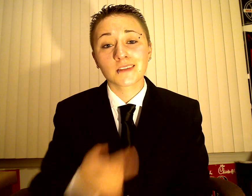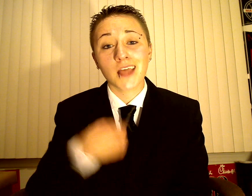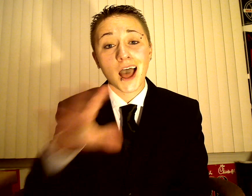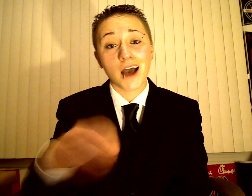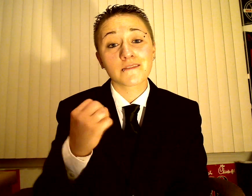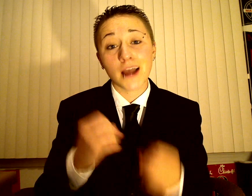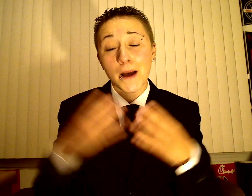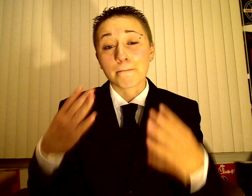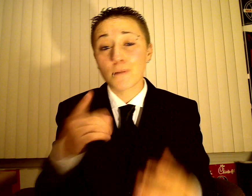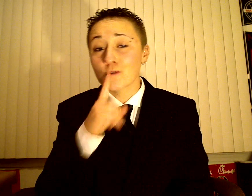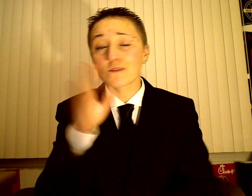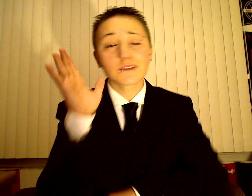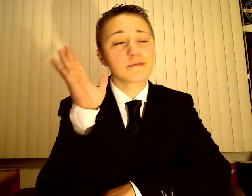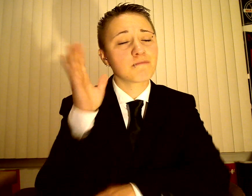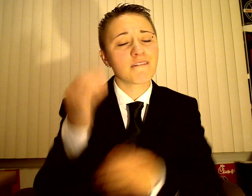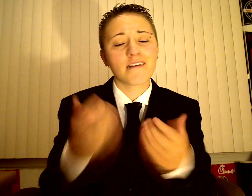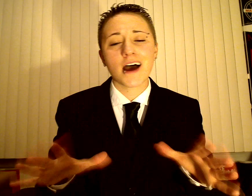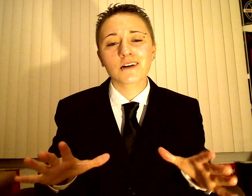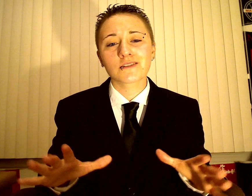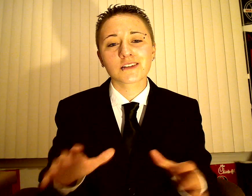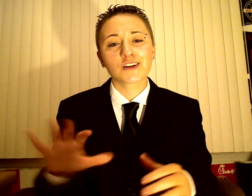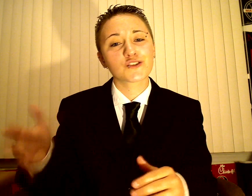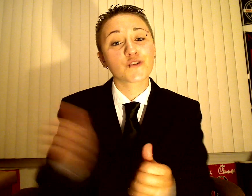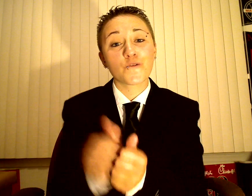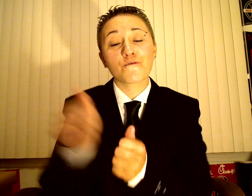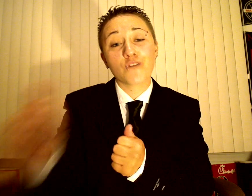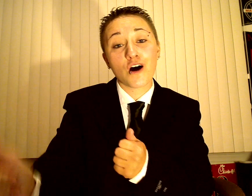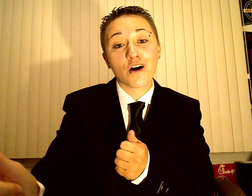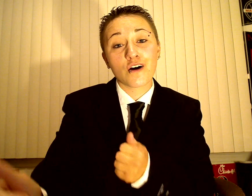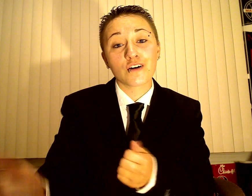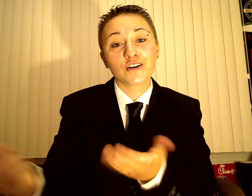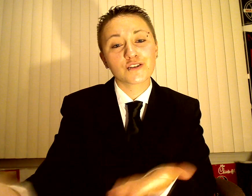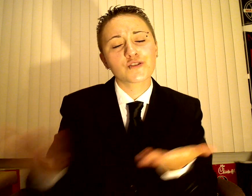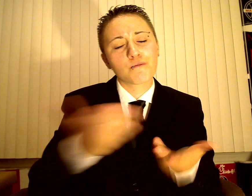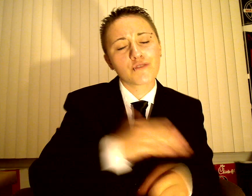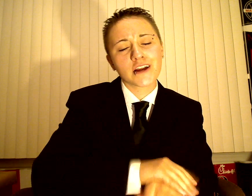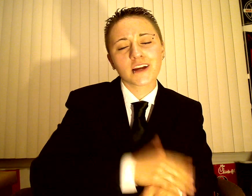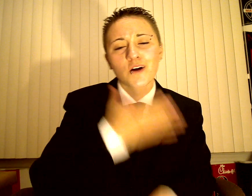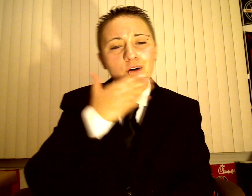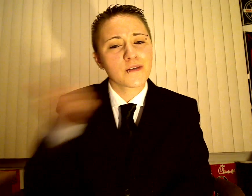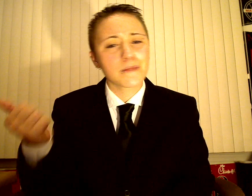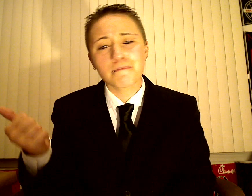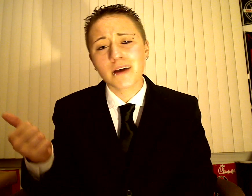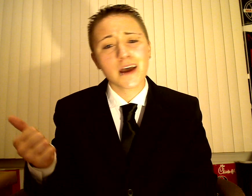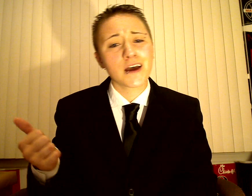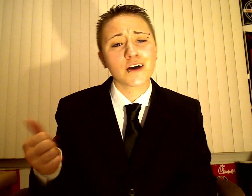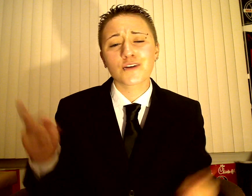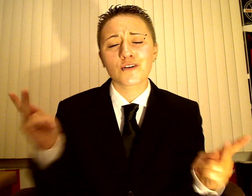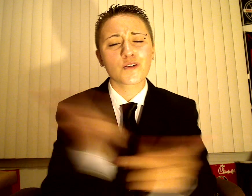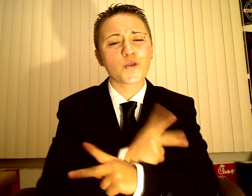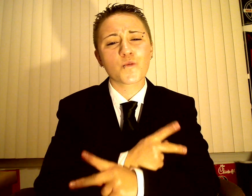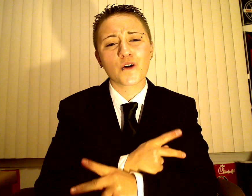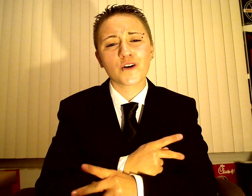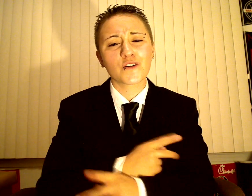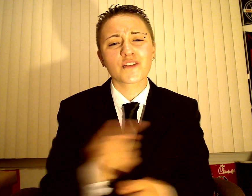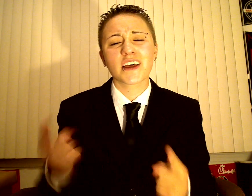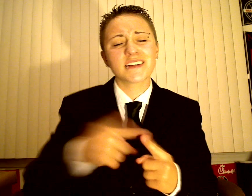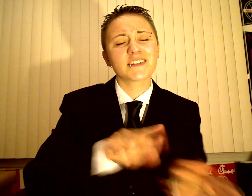I've got most of the bad I've done so far So bring all the better ones and